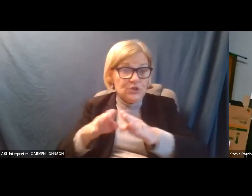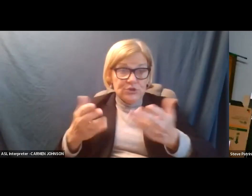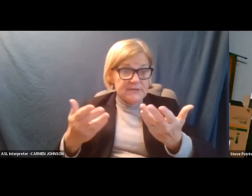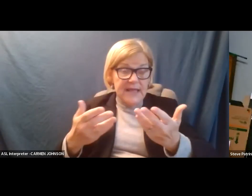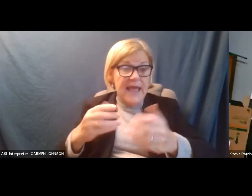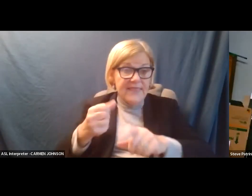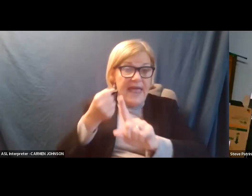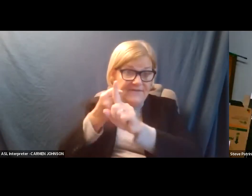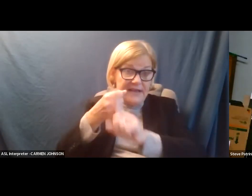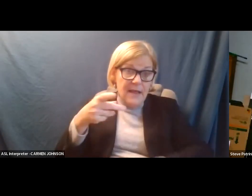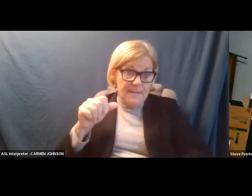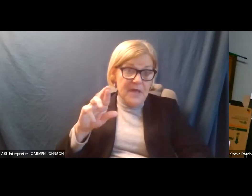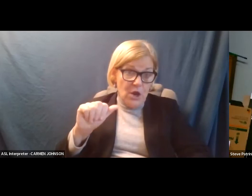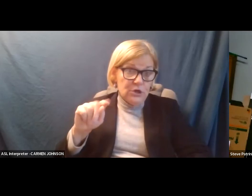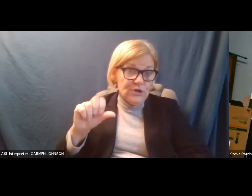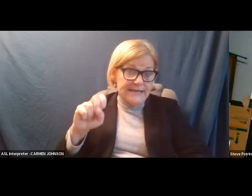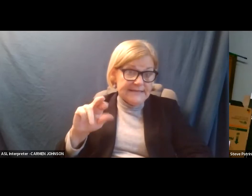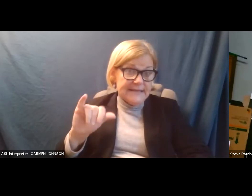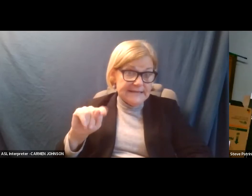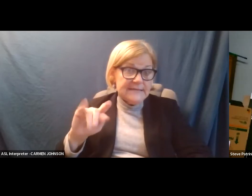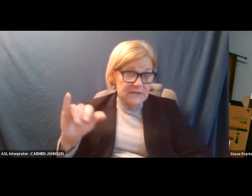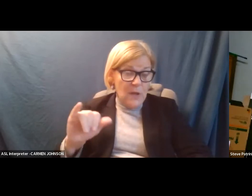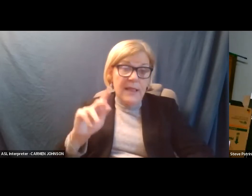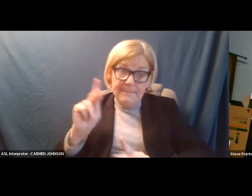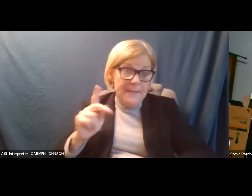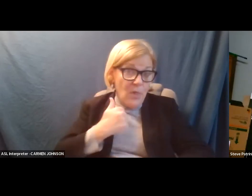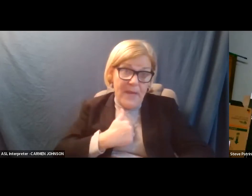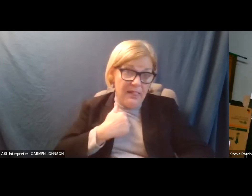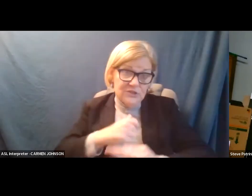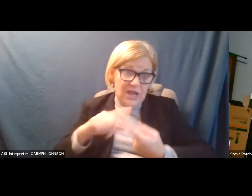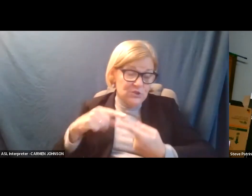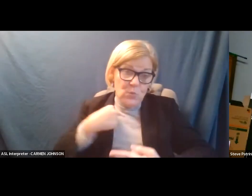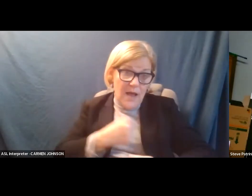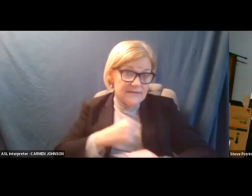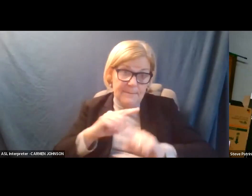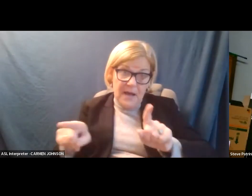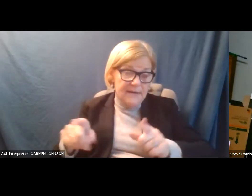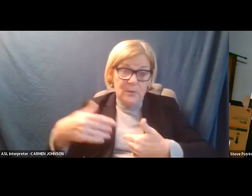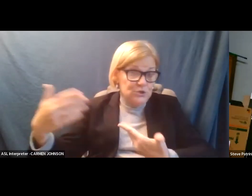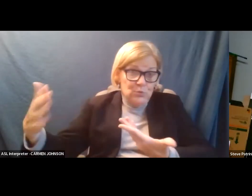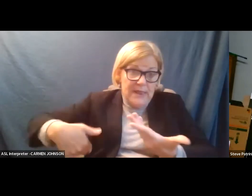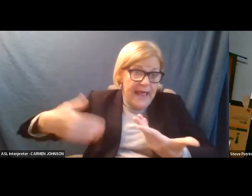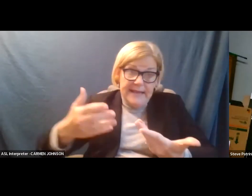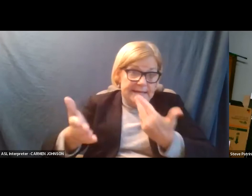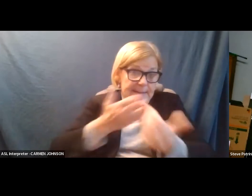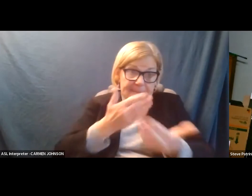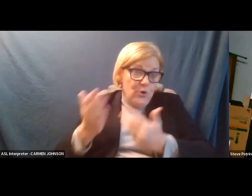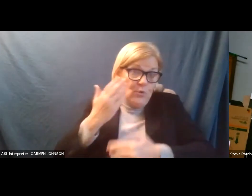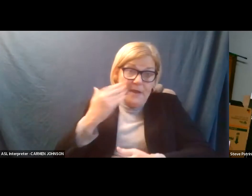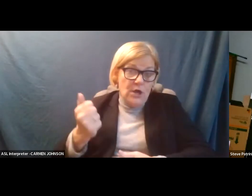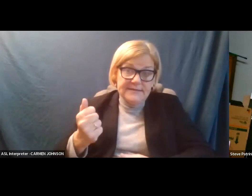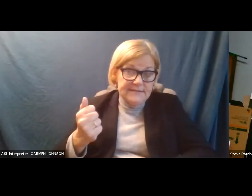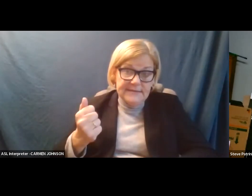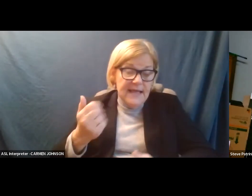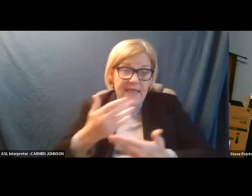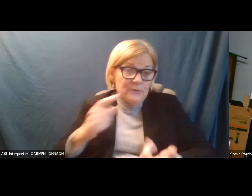affected parent transit. And the people apologize to us, but it was too late. It didn't matter because things